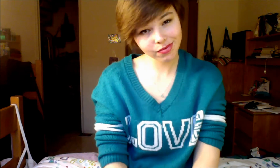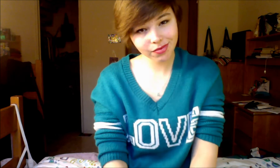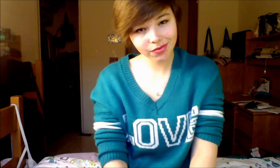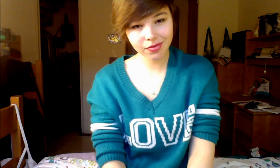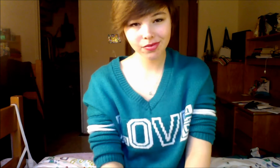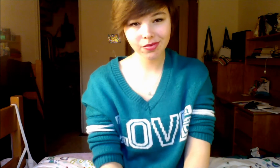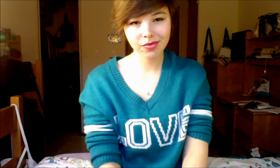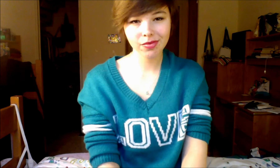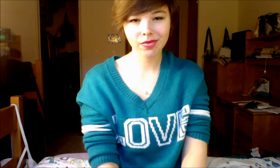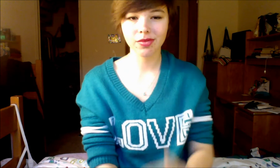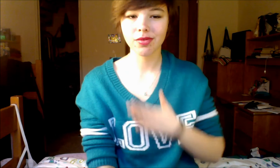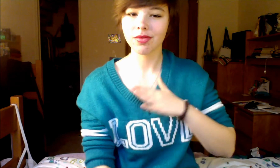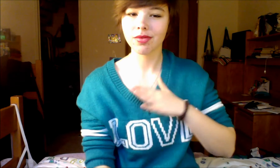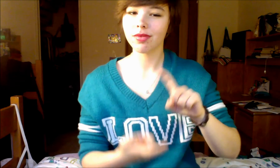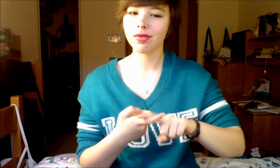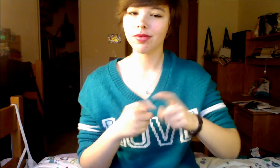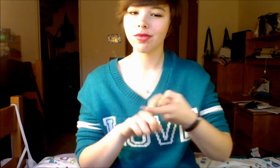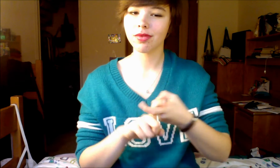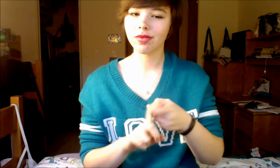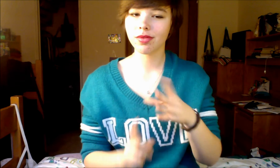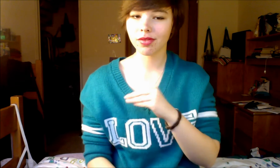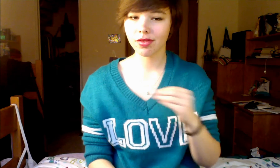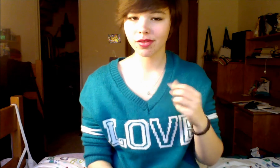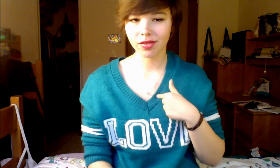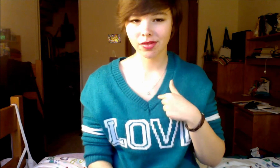My friends and I, we've cracked the code